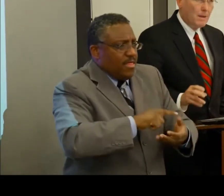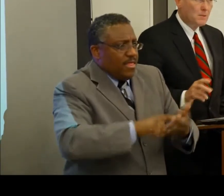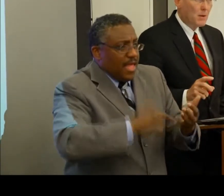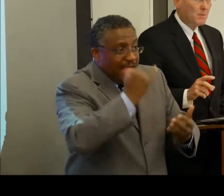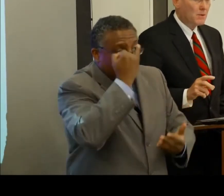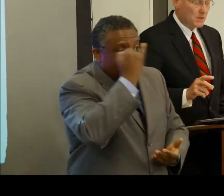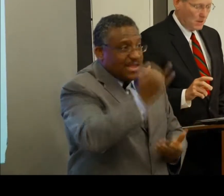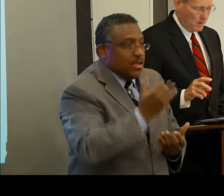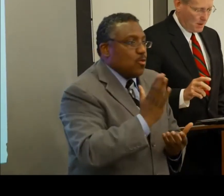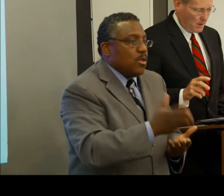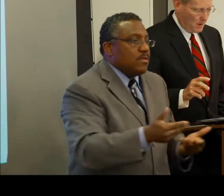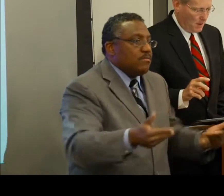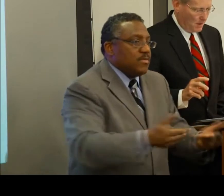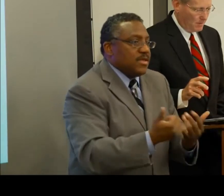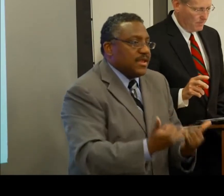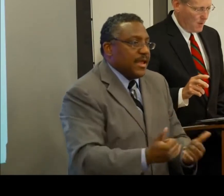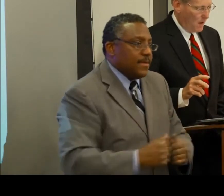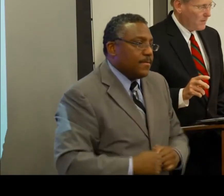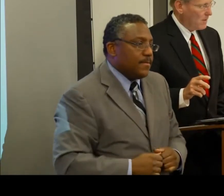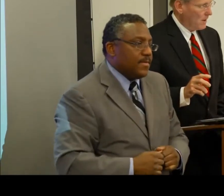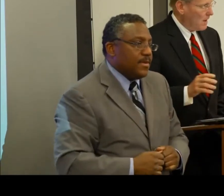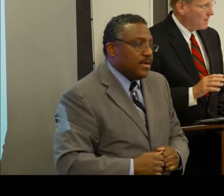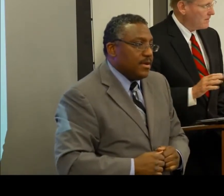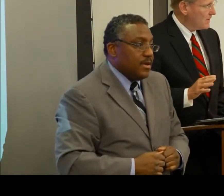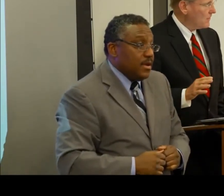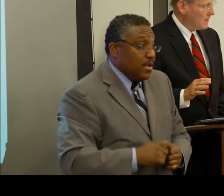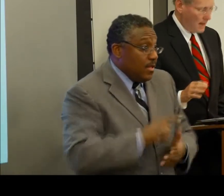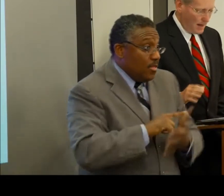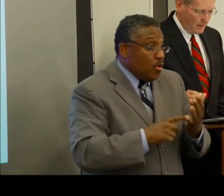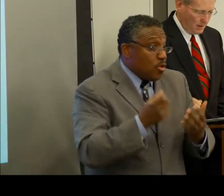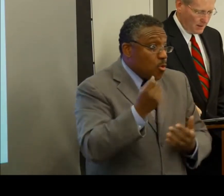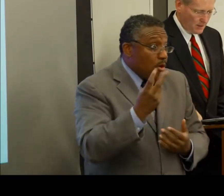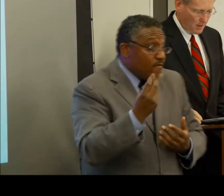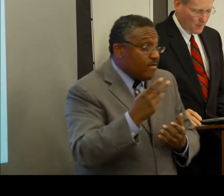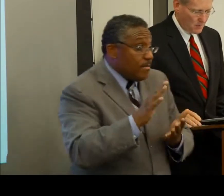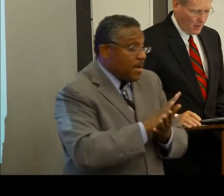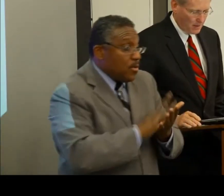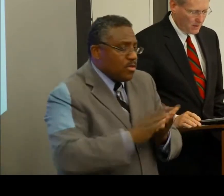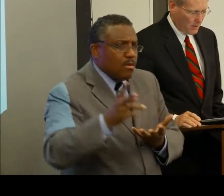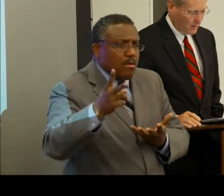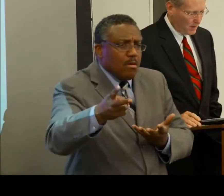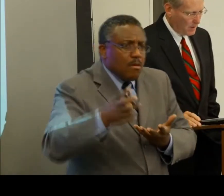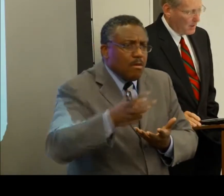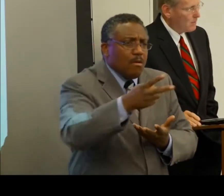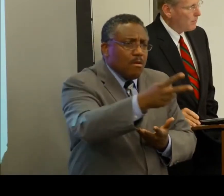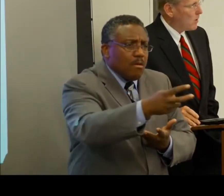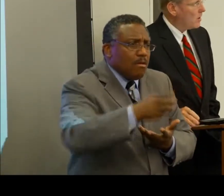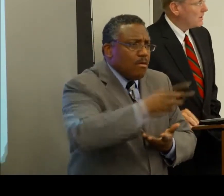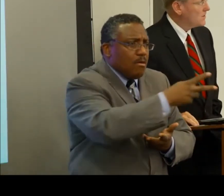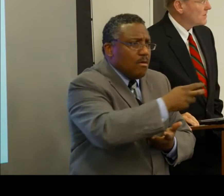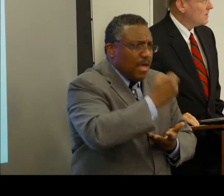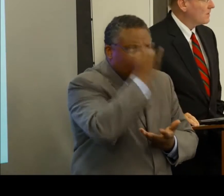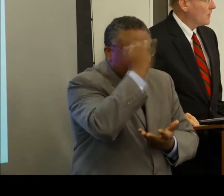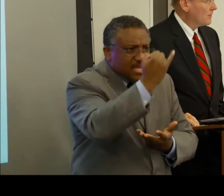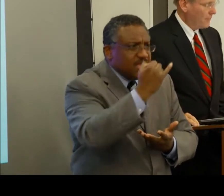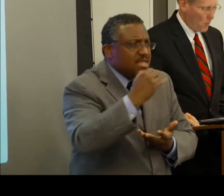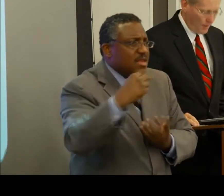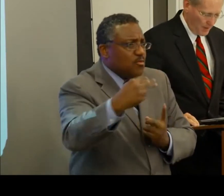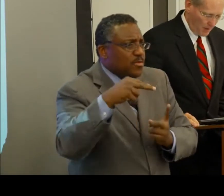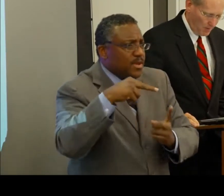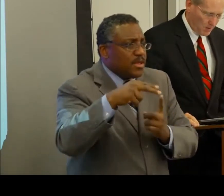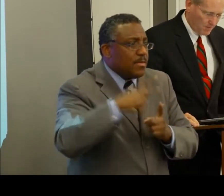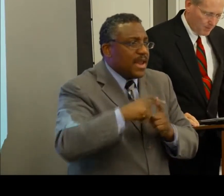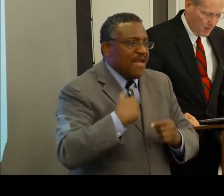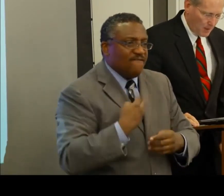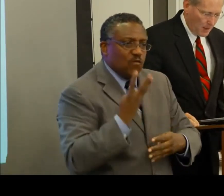These papers offer a lot of different ideas and perspectives, but they're broadly centered around